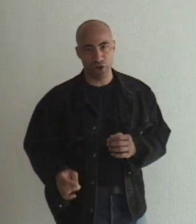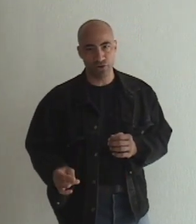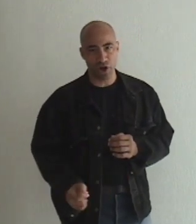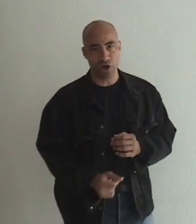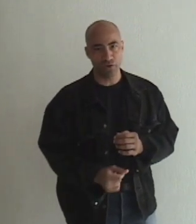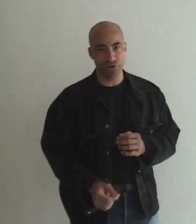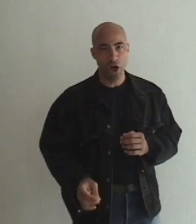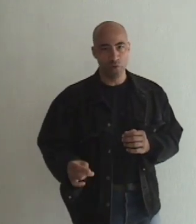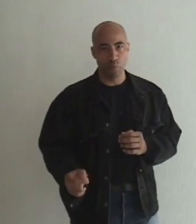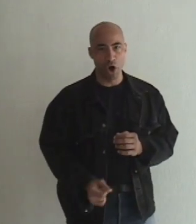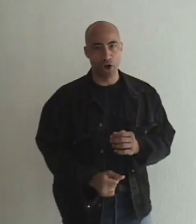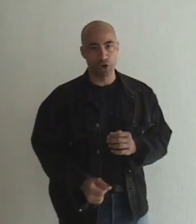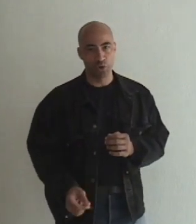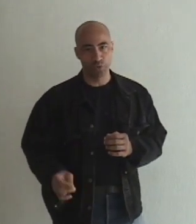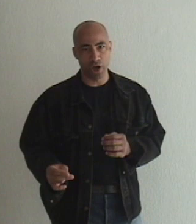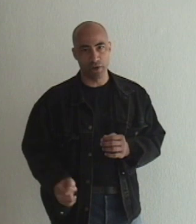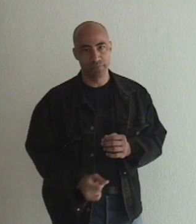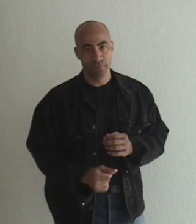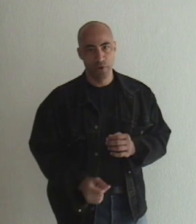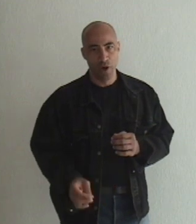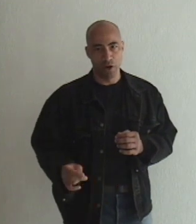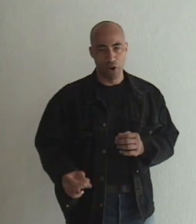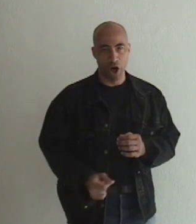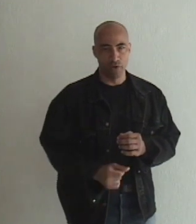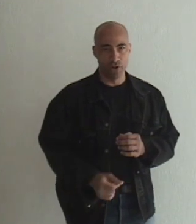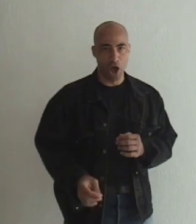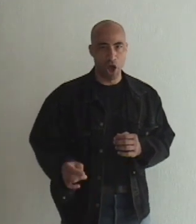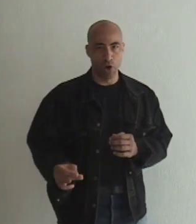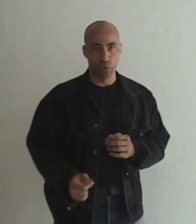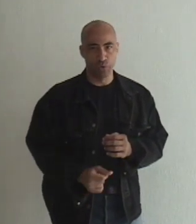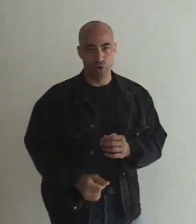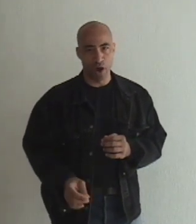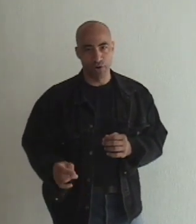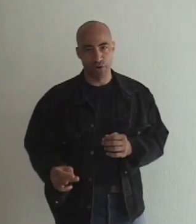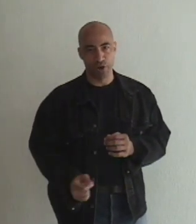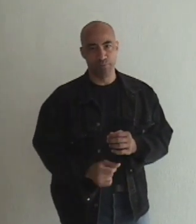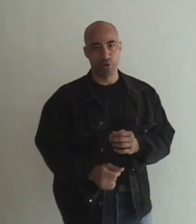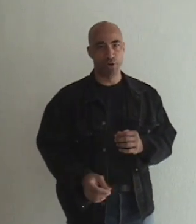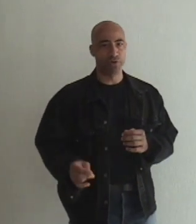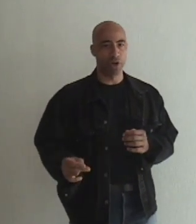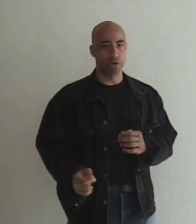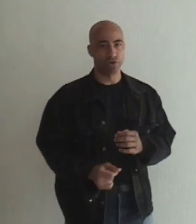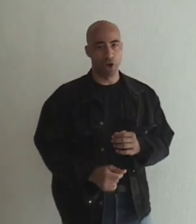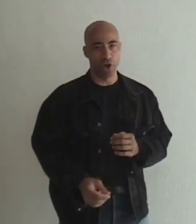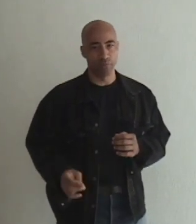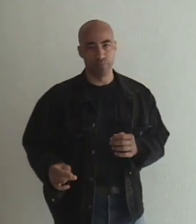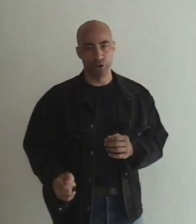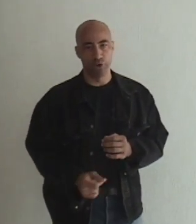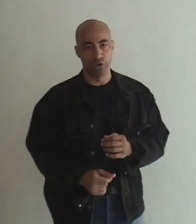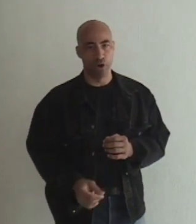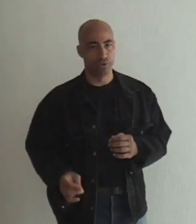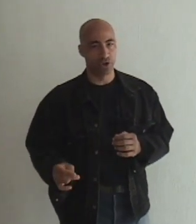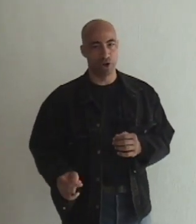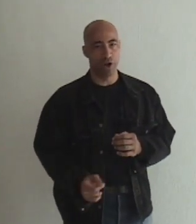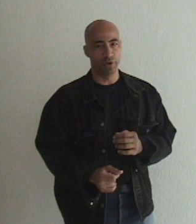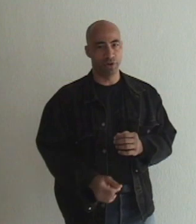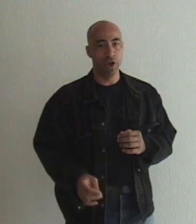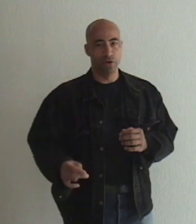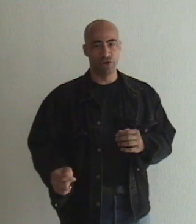tons, what do you get? Another day, older and deeper in there Saying, Peter, don't you call me, cause